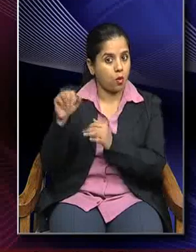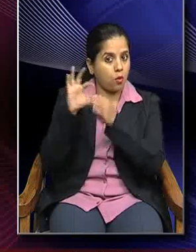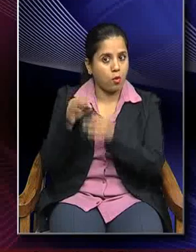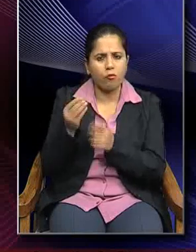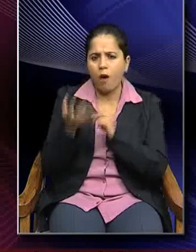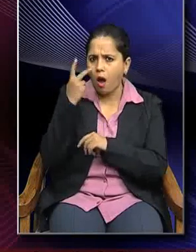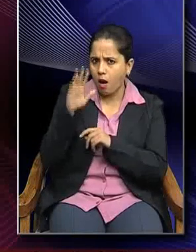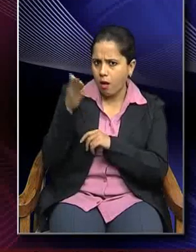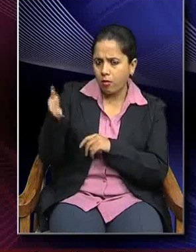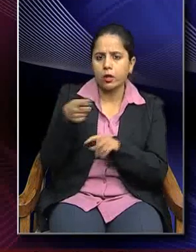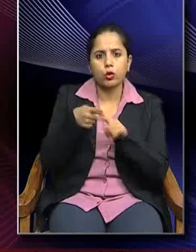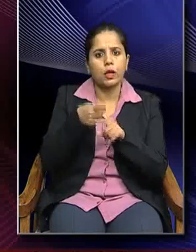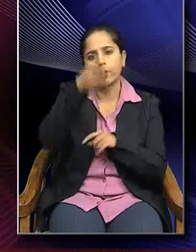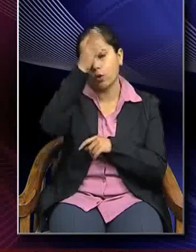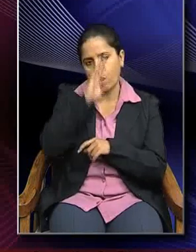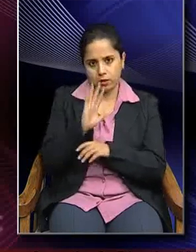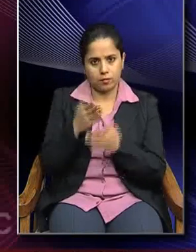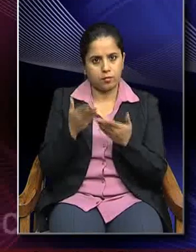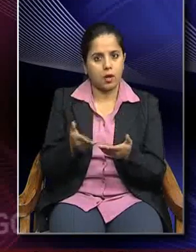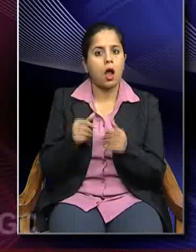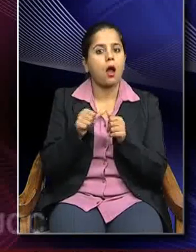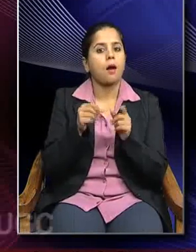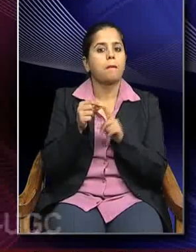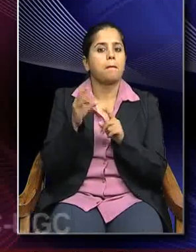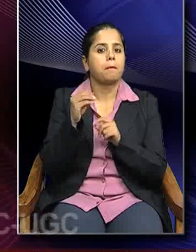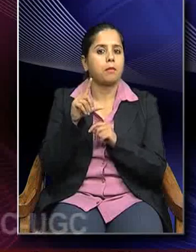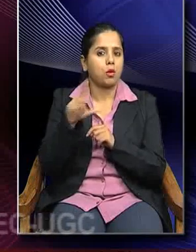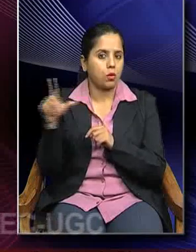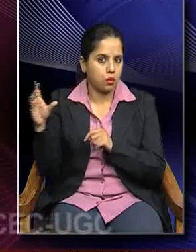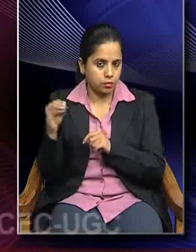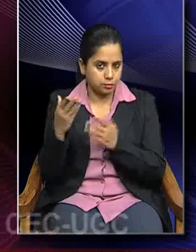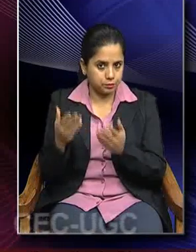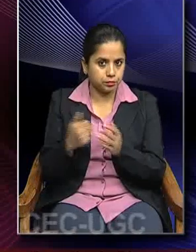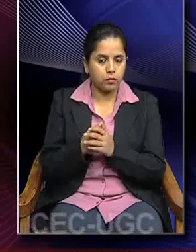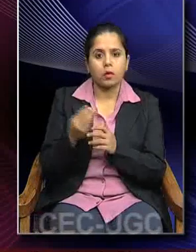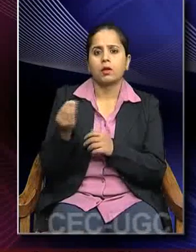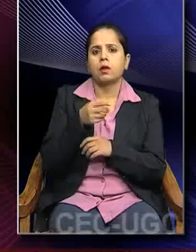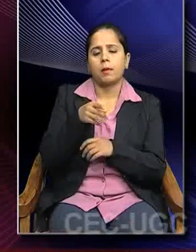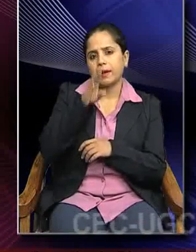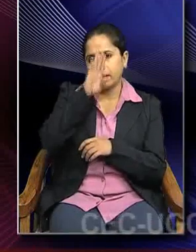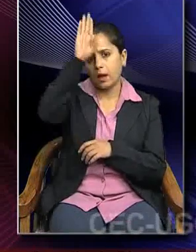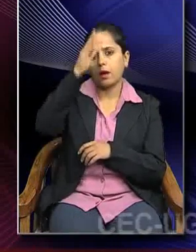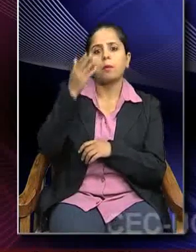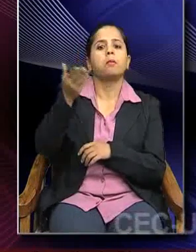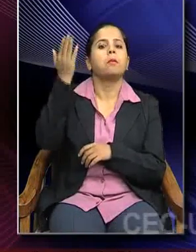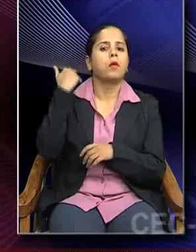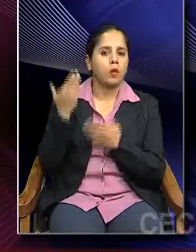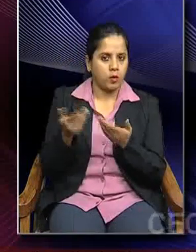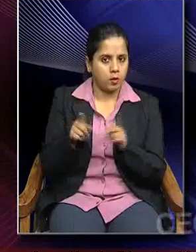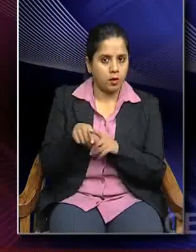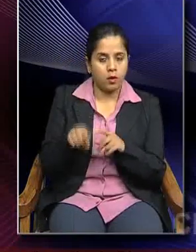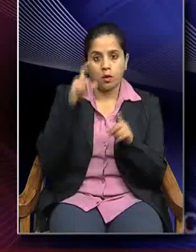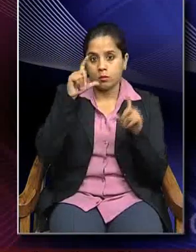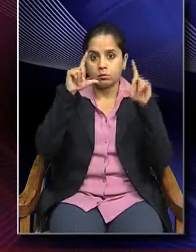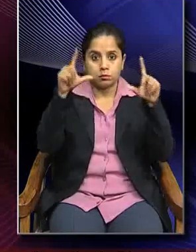of Greek god Apollo and even of some of the kings. So, image